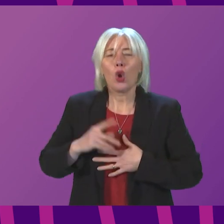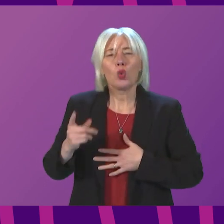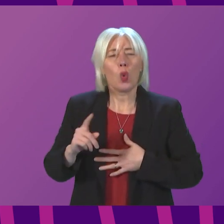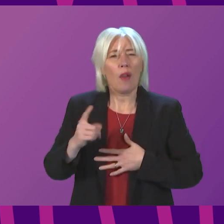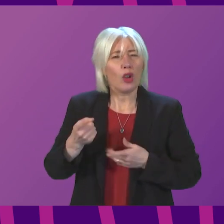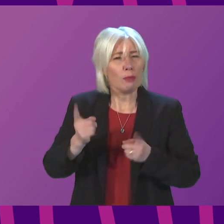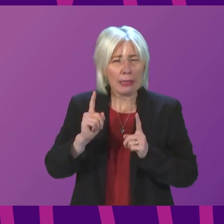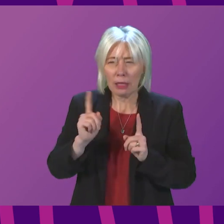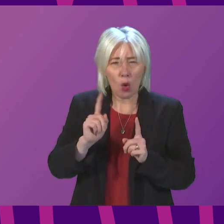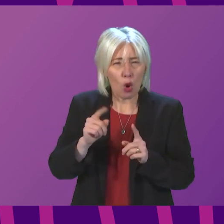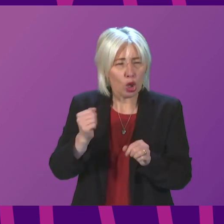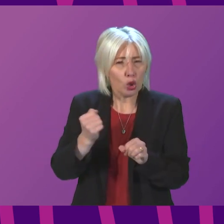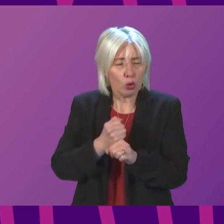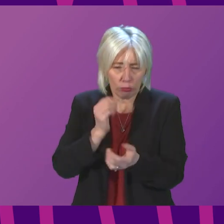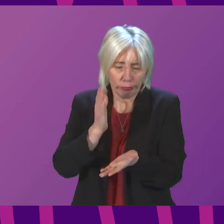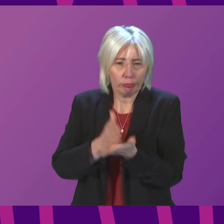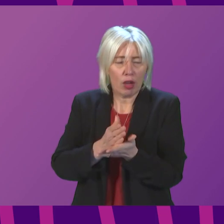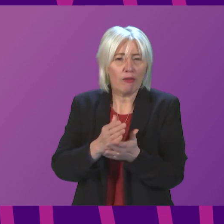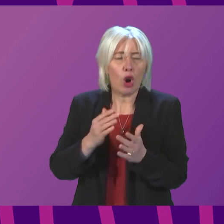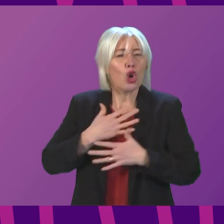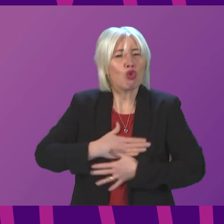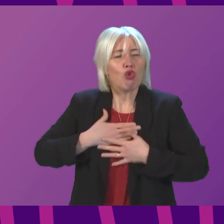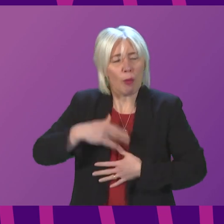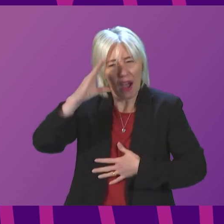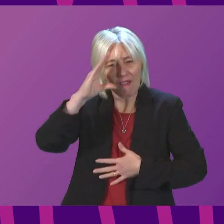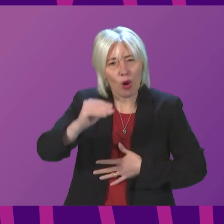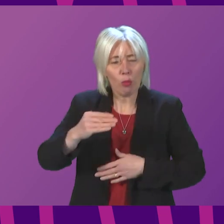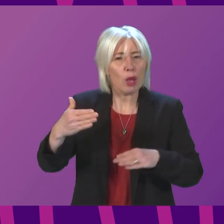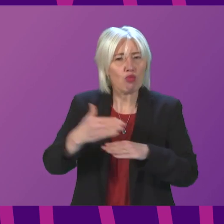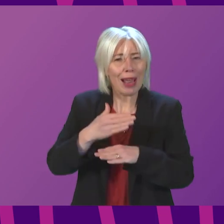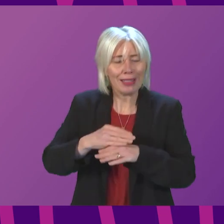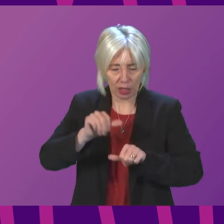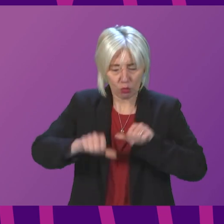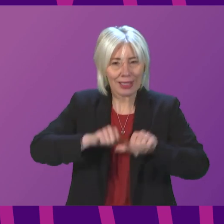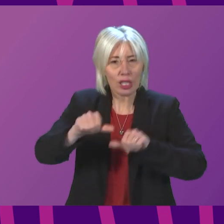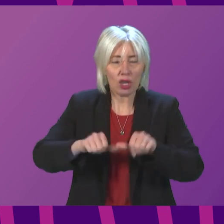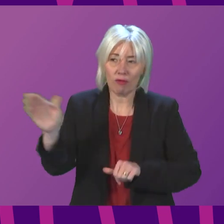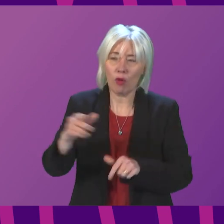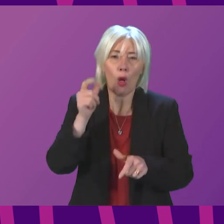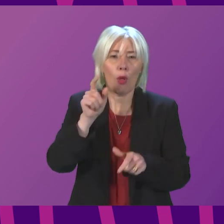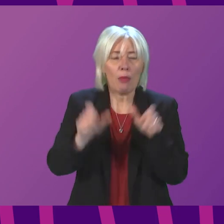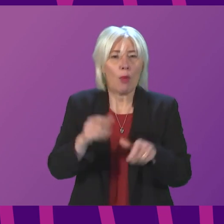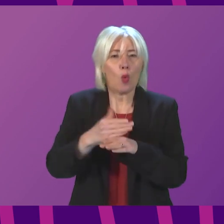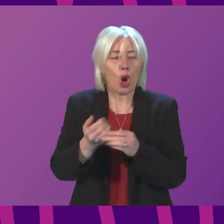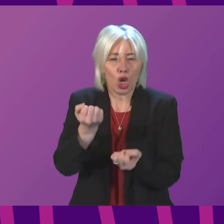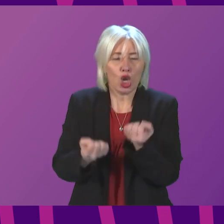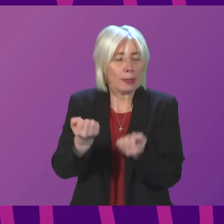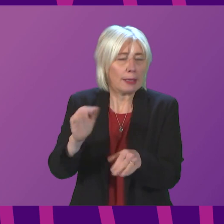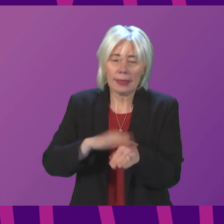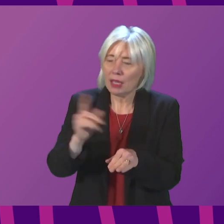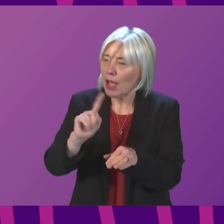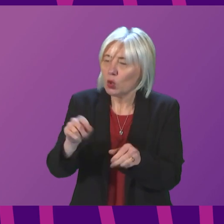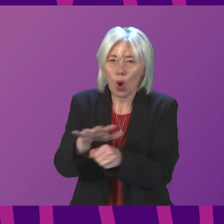has been done to ensure the development of trauma-informed practices and procedures for everyone working in justice, regardless of the type of case?